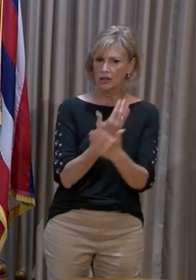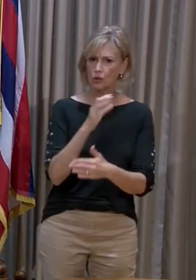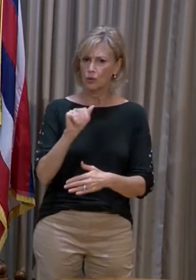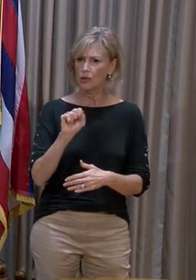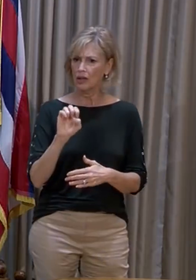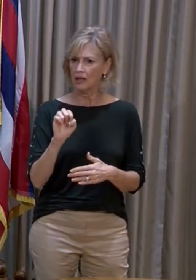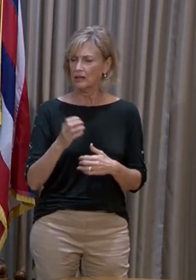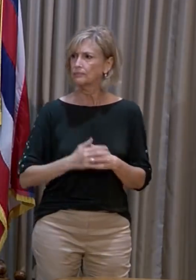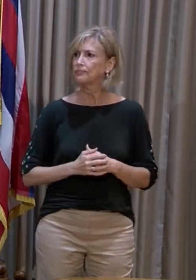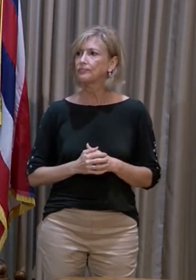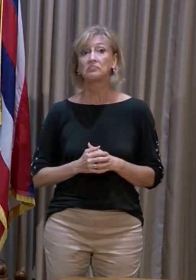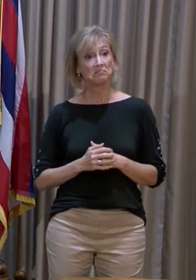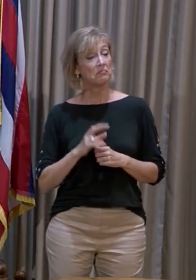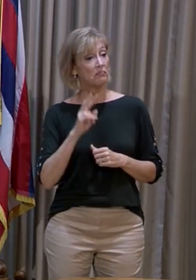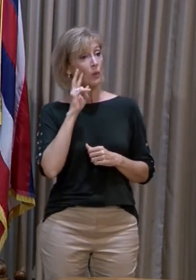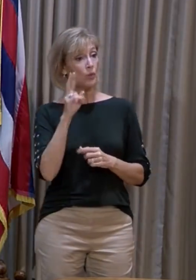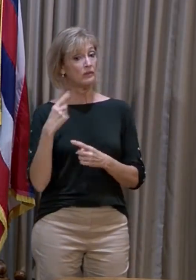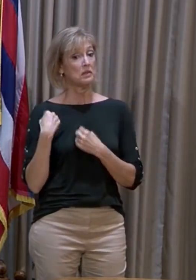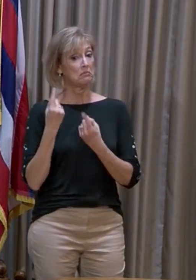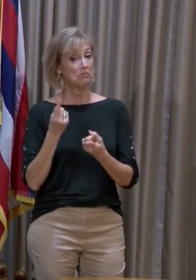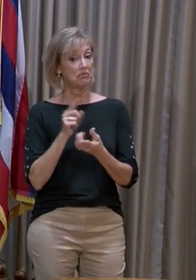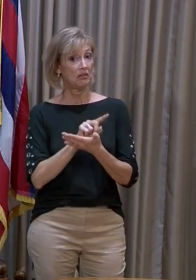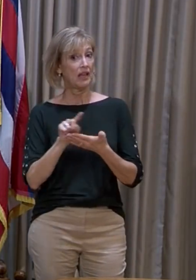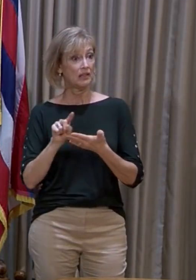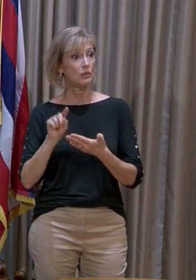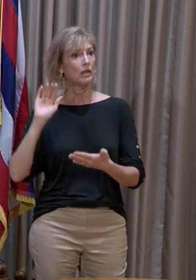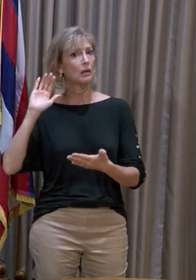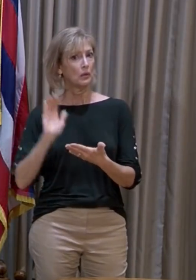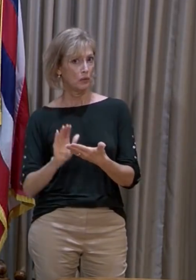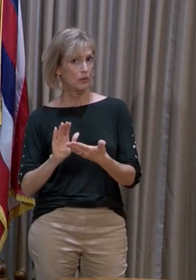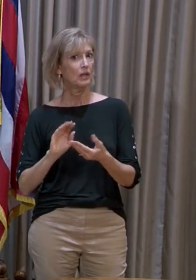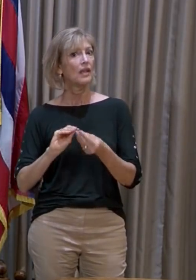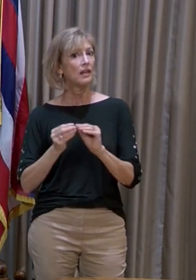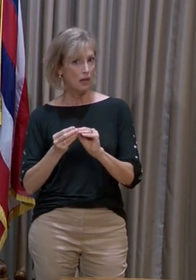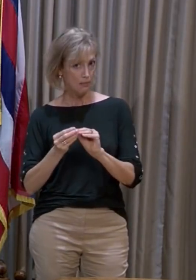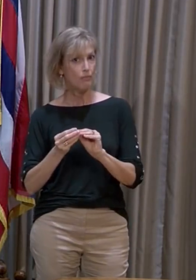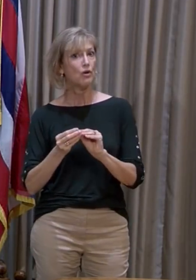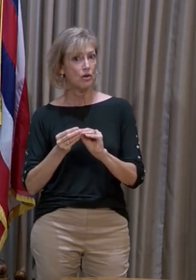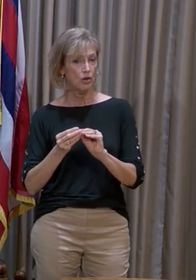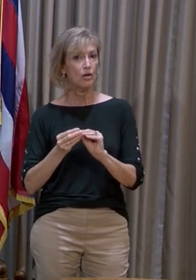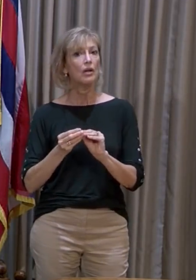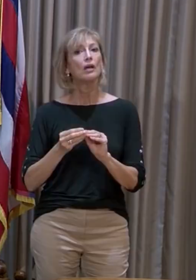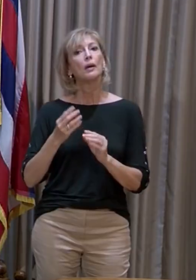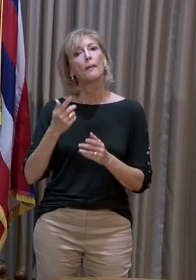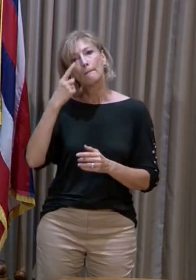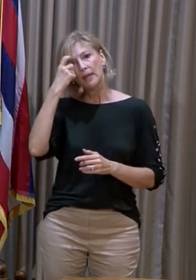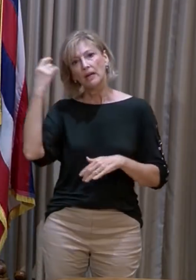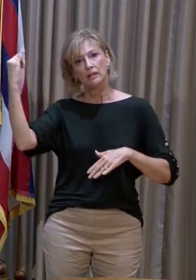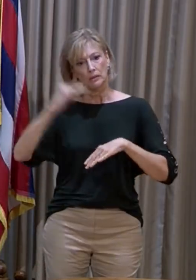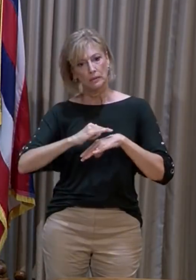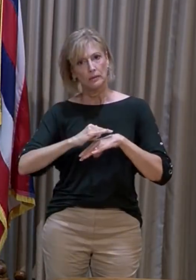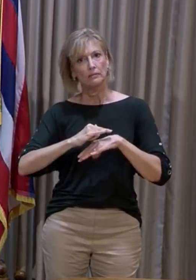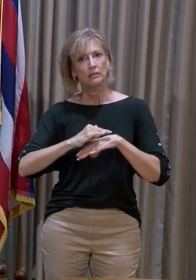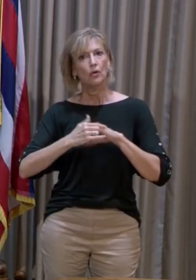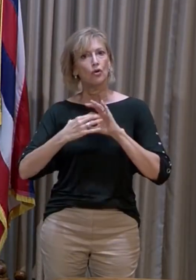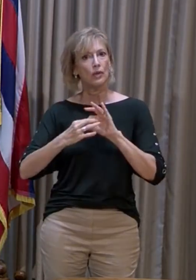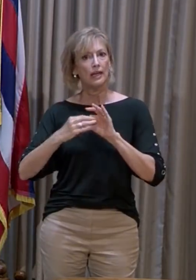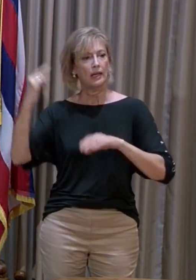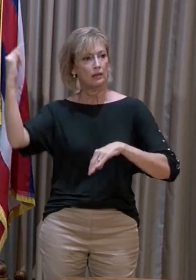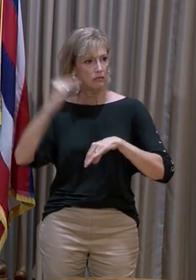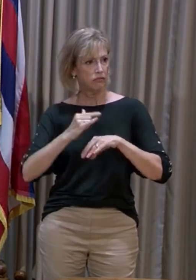We've actually seen in the last week a reduction in the number of cases that are due to travel, travel-related